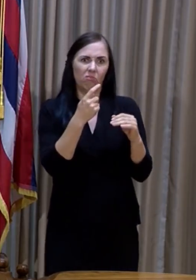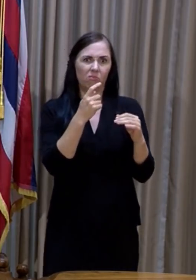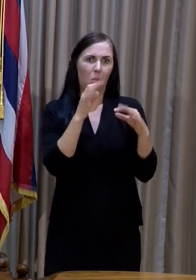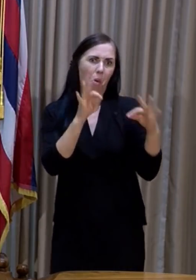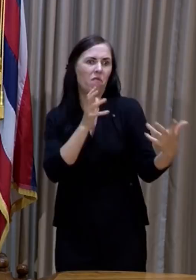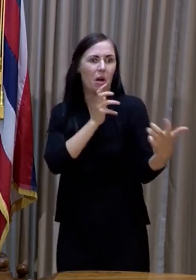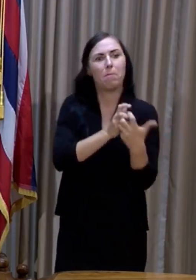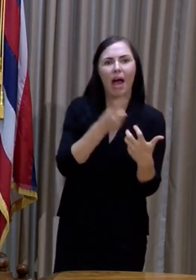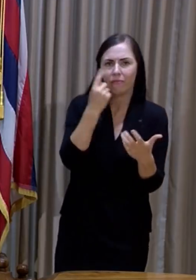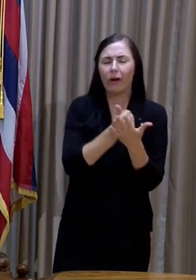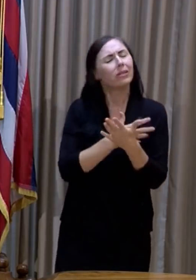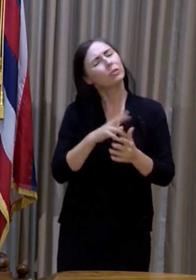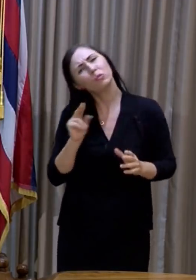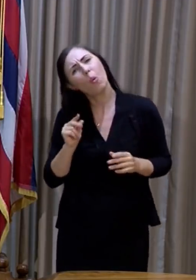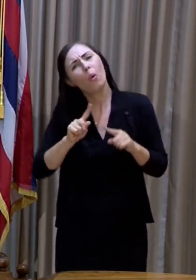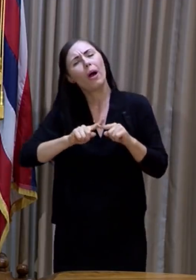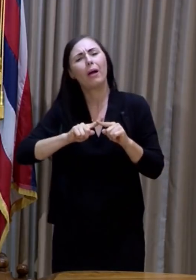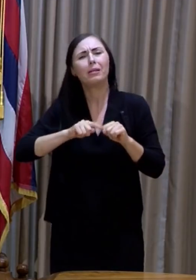depends on how it's used.